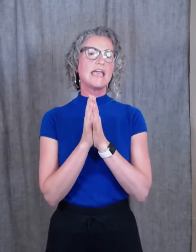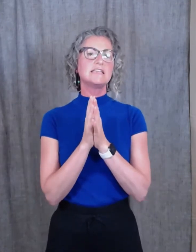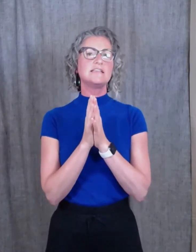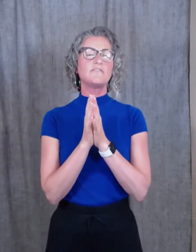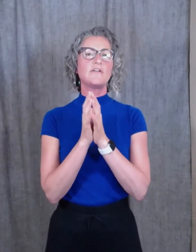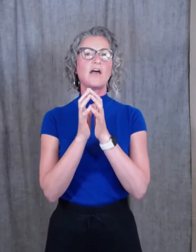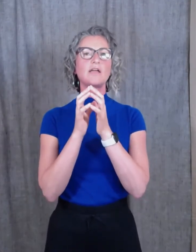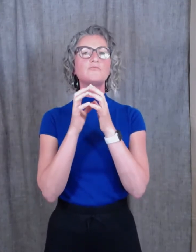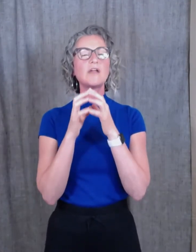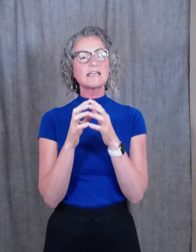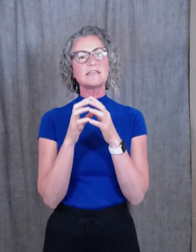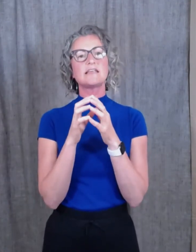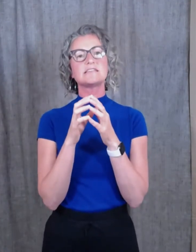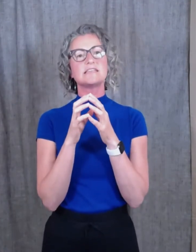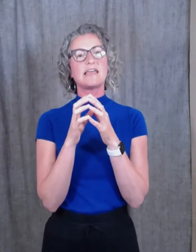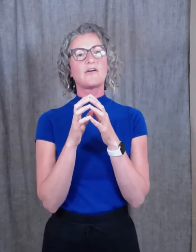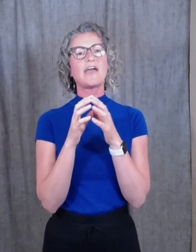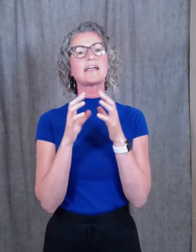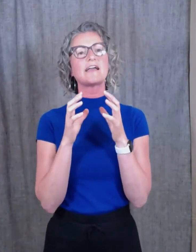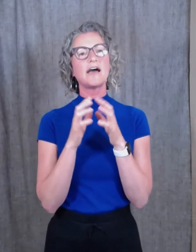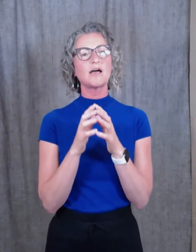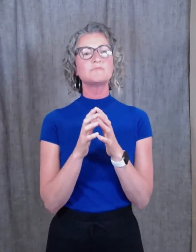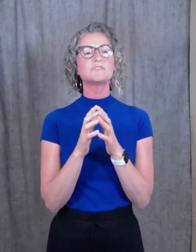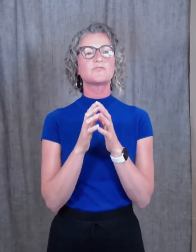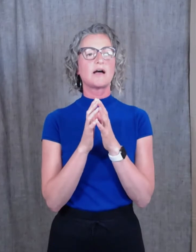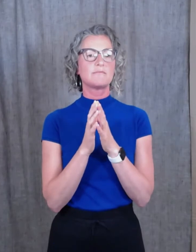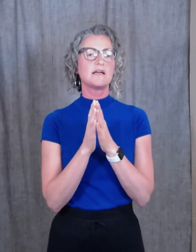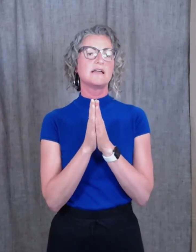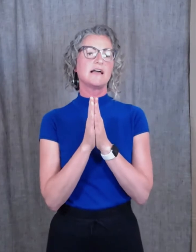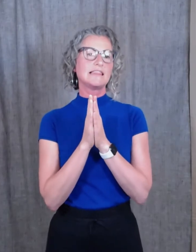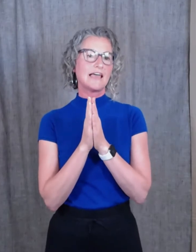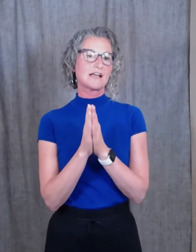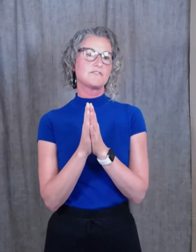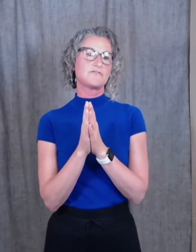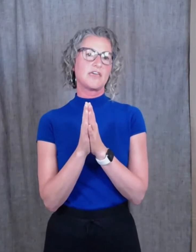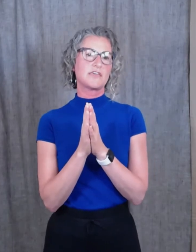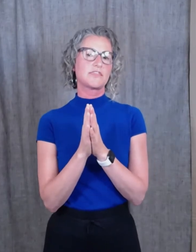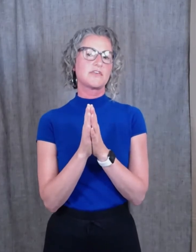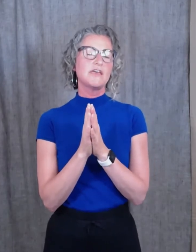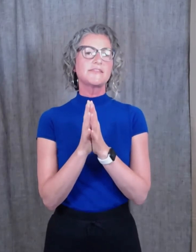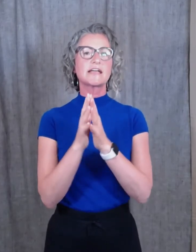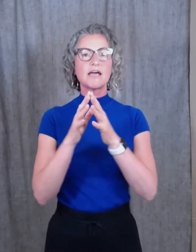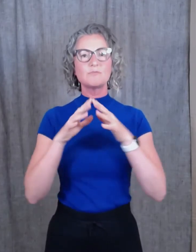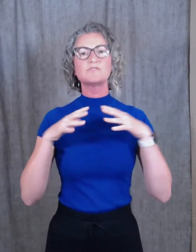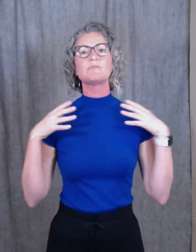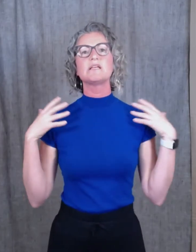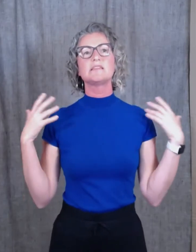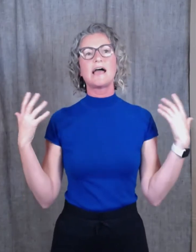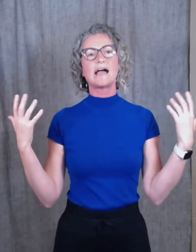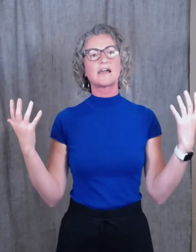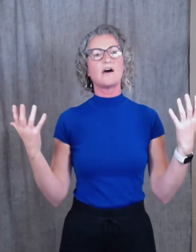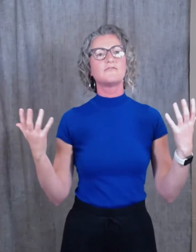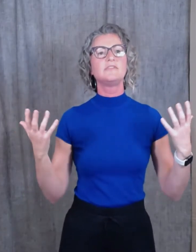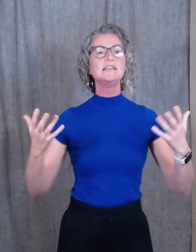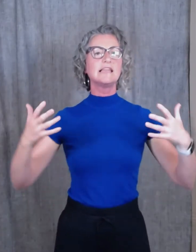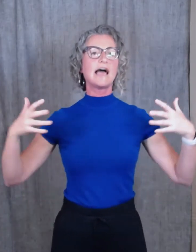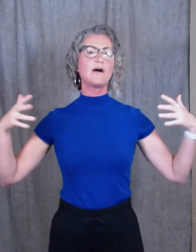And I'm recognizing now that comes from a lack of faith. That comes from a lack of allowing,